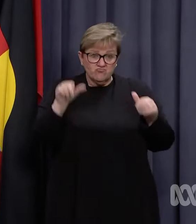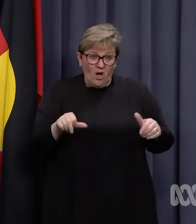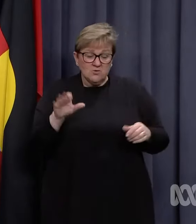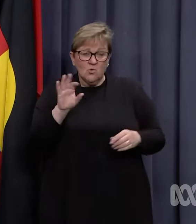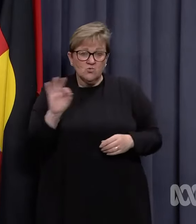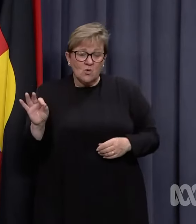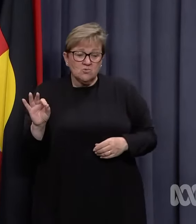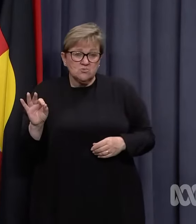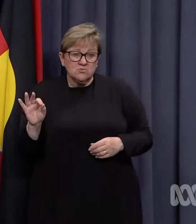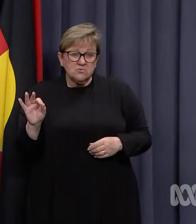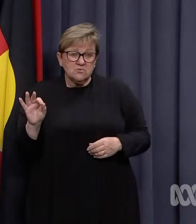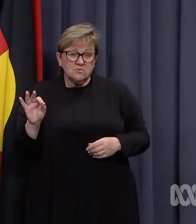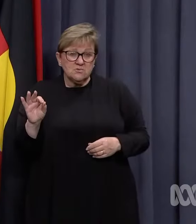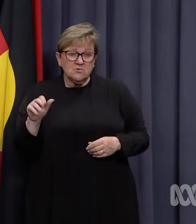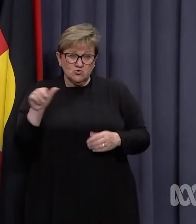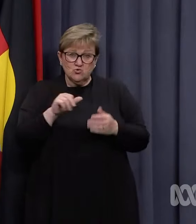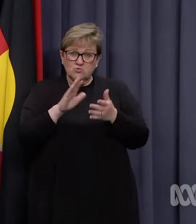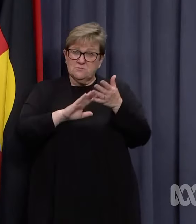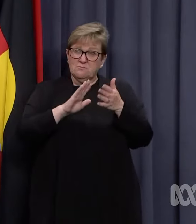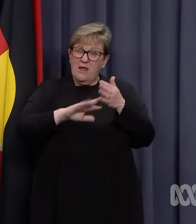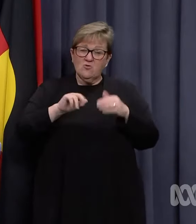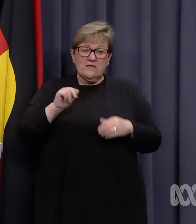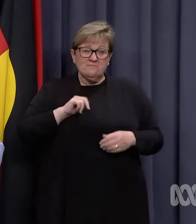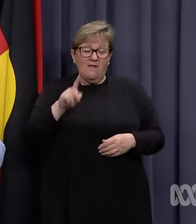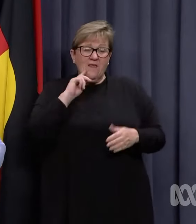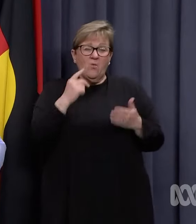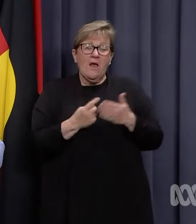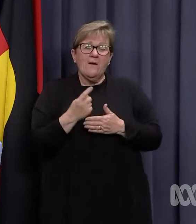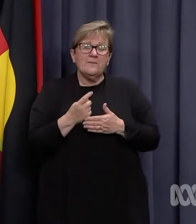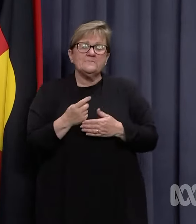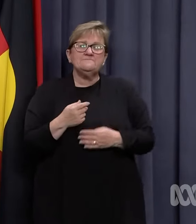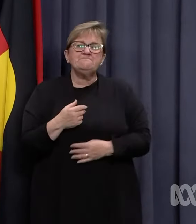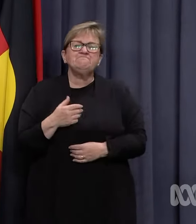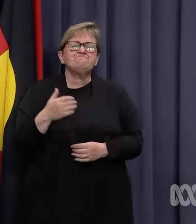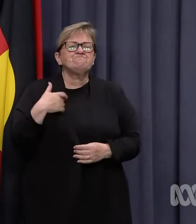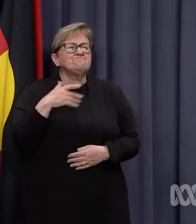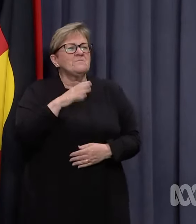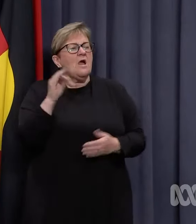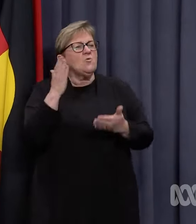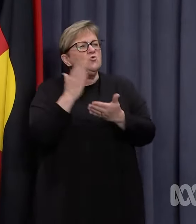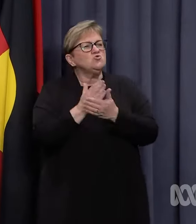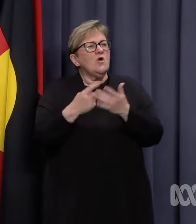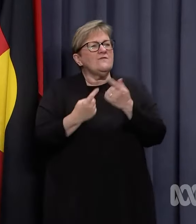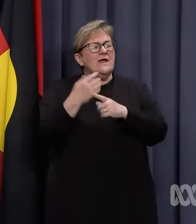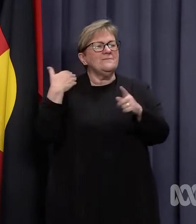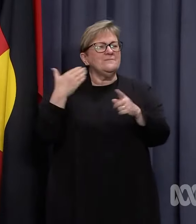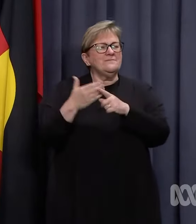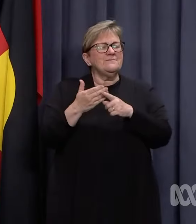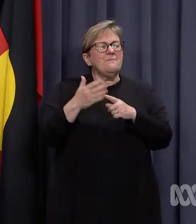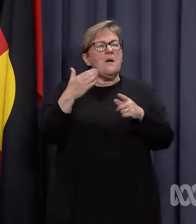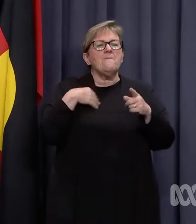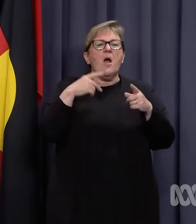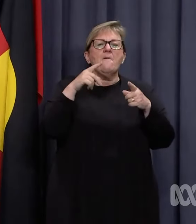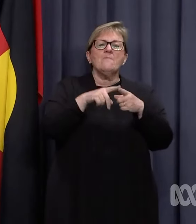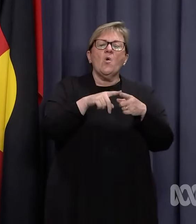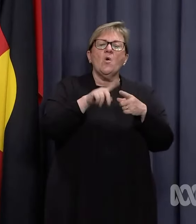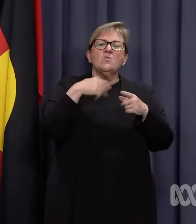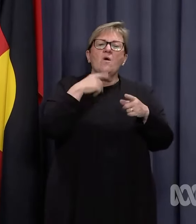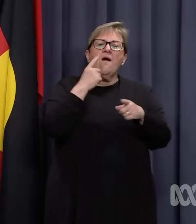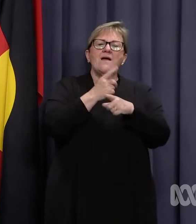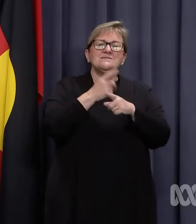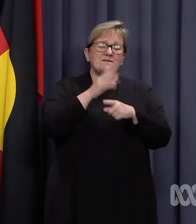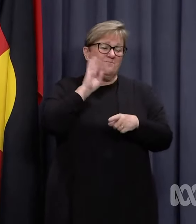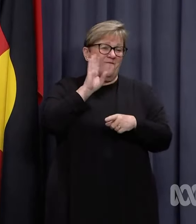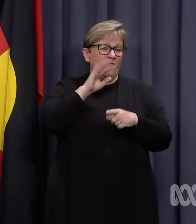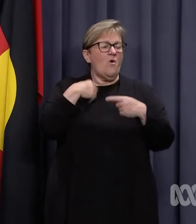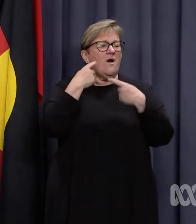that's happening? Should parents expect that? I'm not sure if that's happened to date, but the point I made in my opening comments